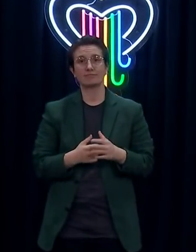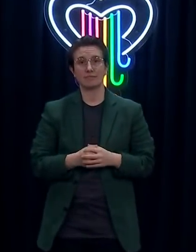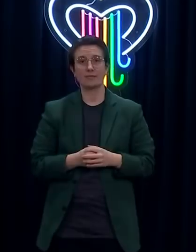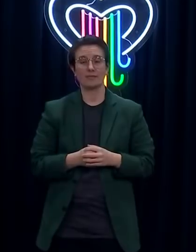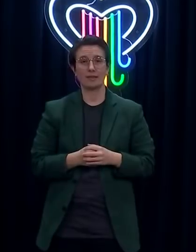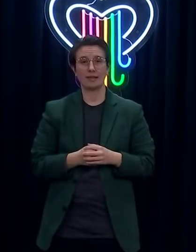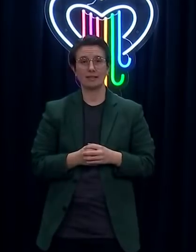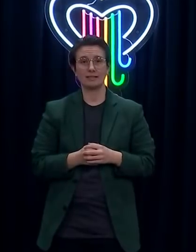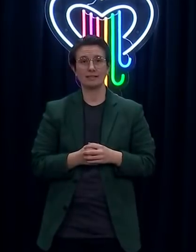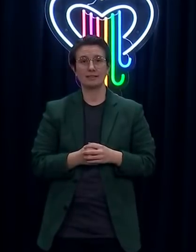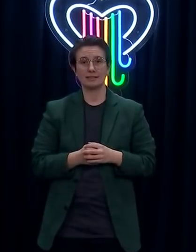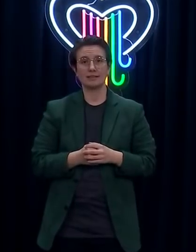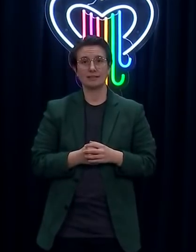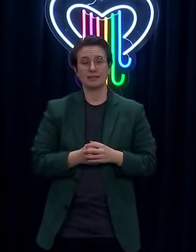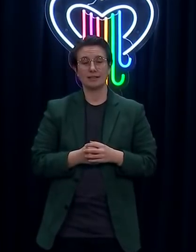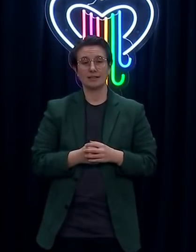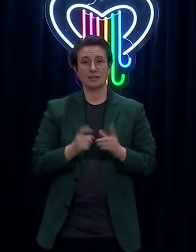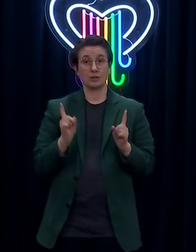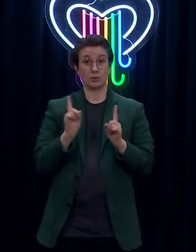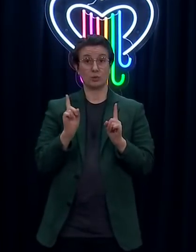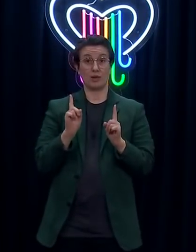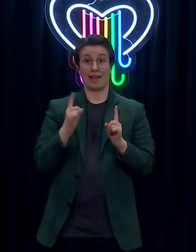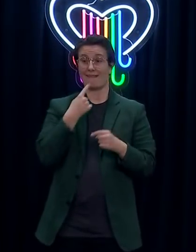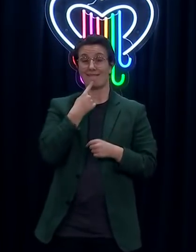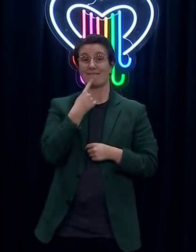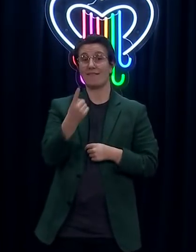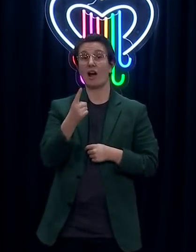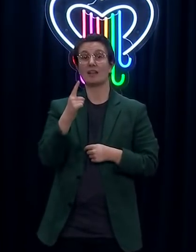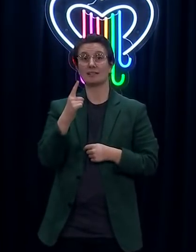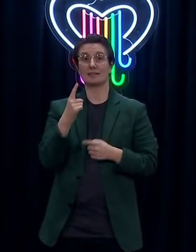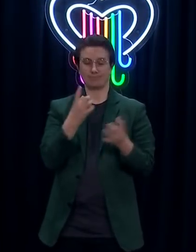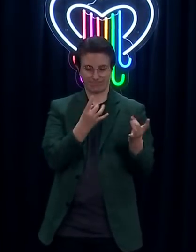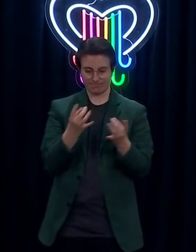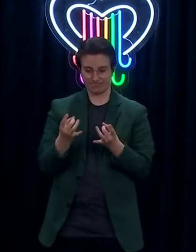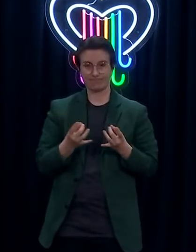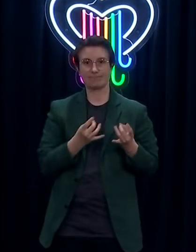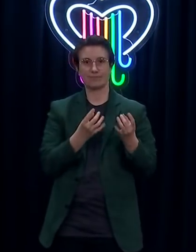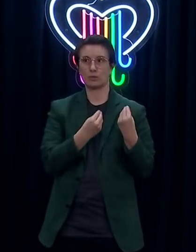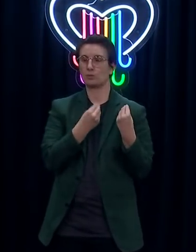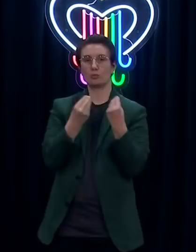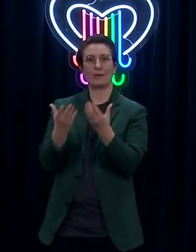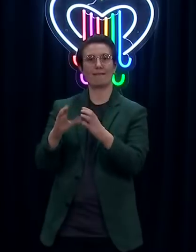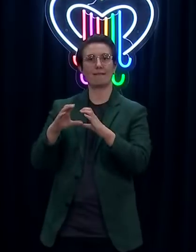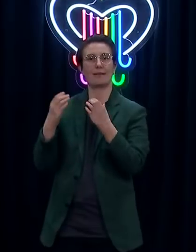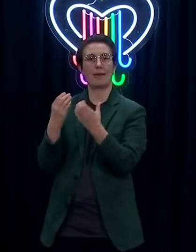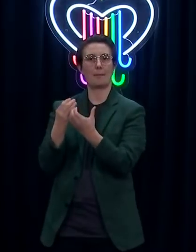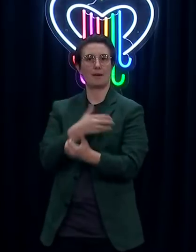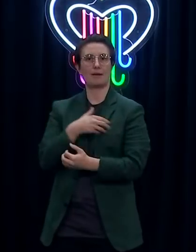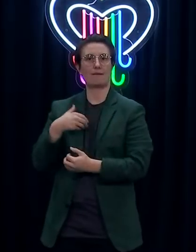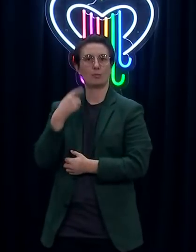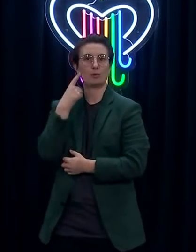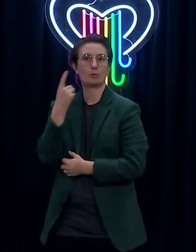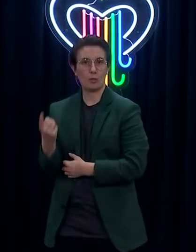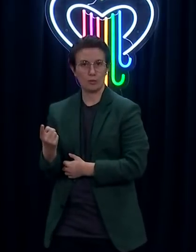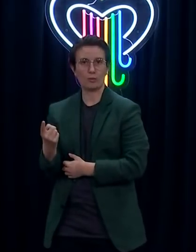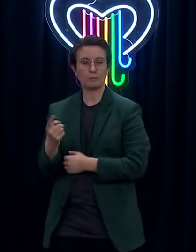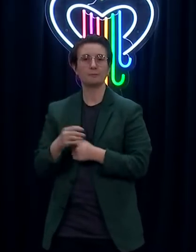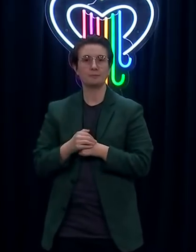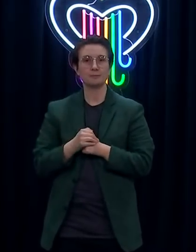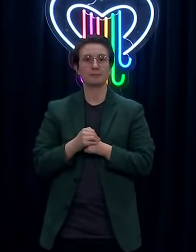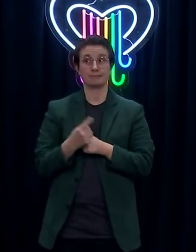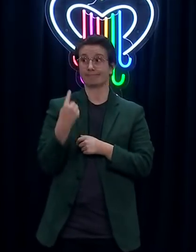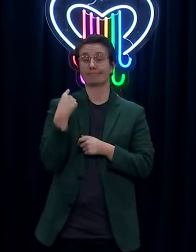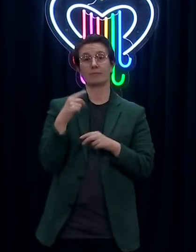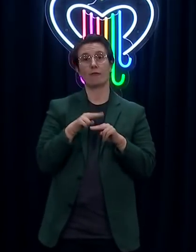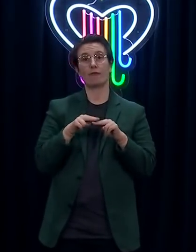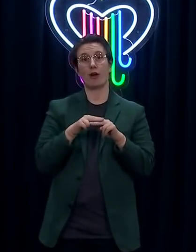preparing advice today, which looks at the outbreak as a whole. And as I said on Friday, we're still